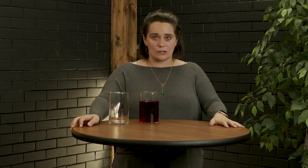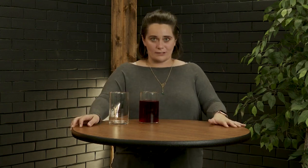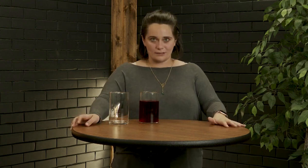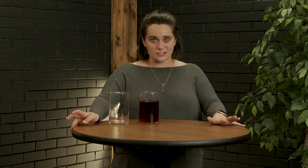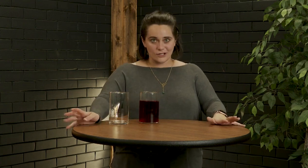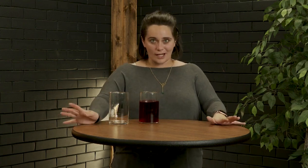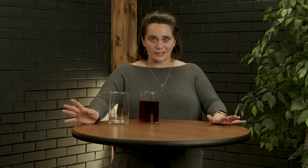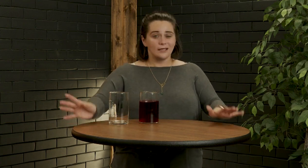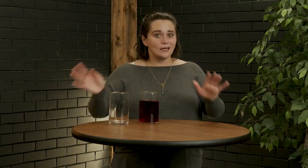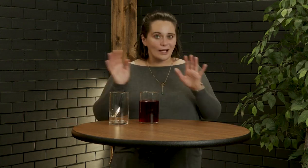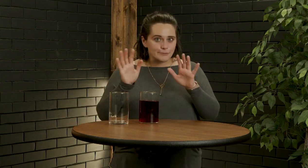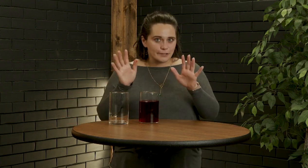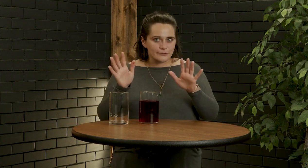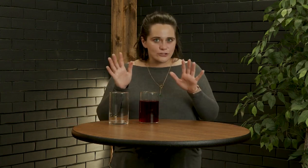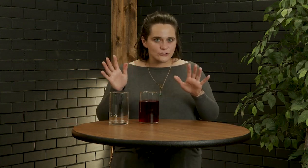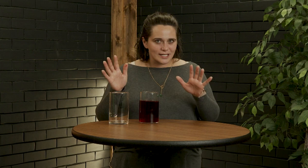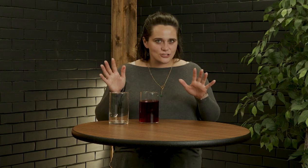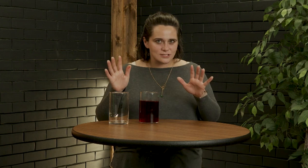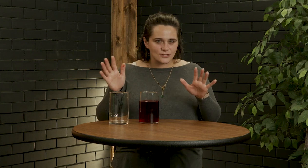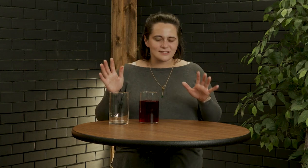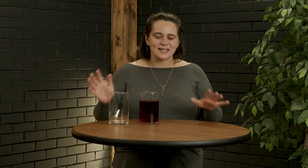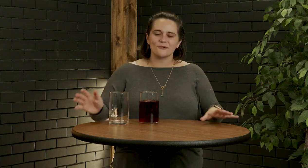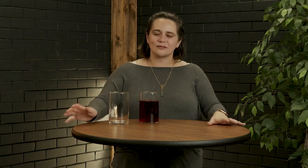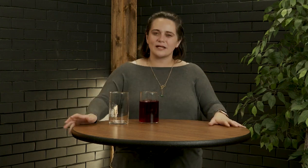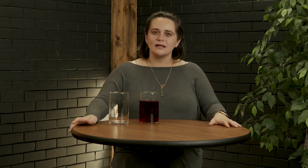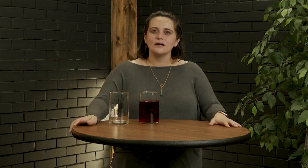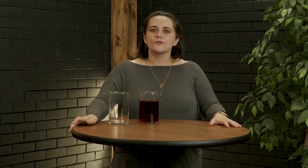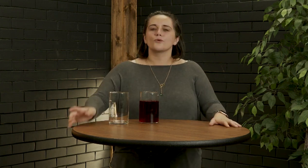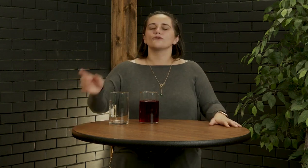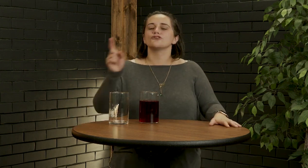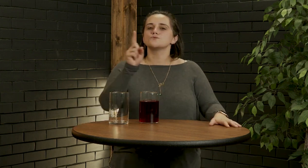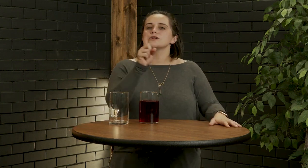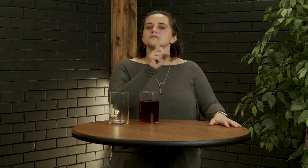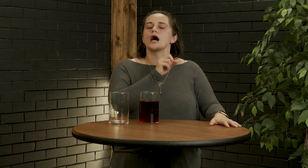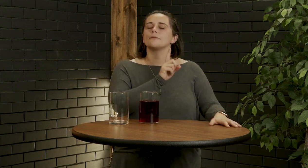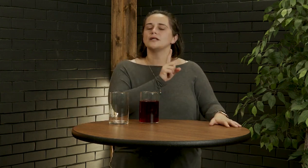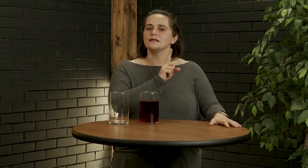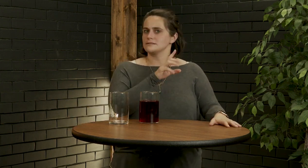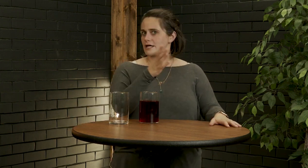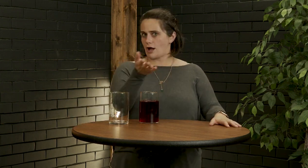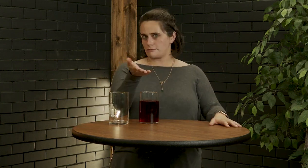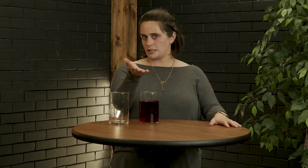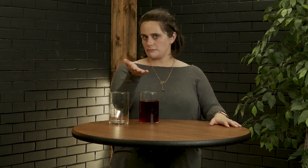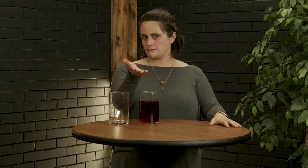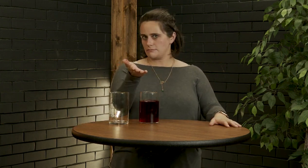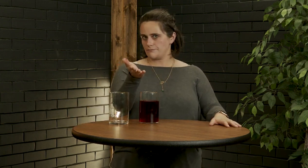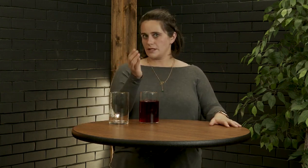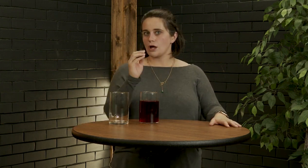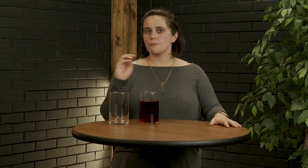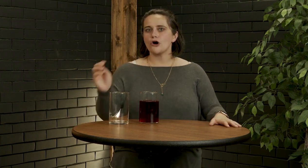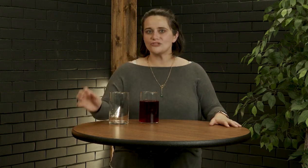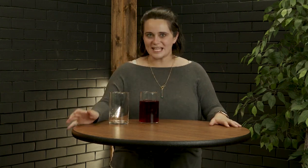word so you gotta i'll split up in two sections so you can say it with me the word first word is omni say omni potent